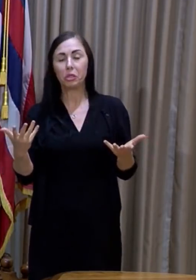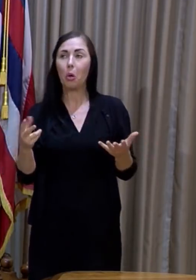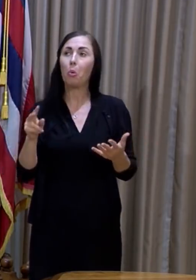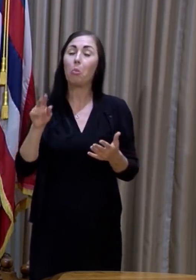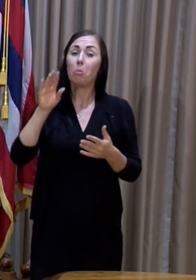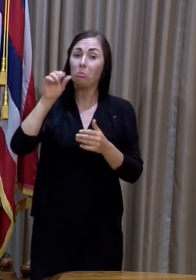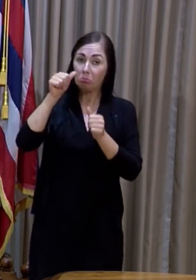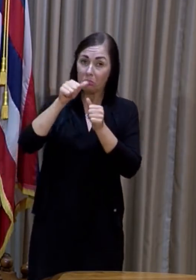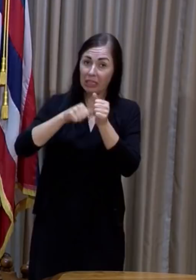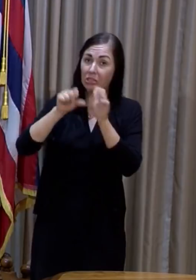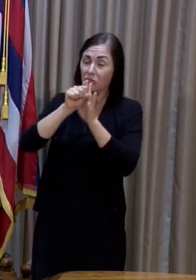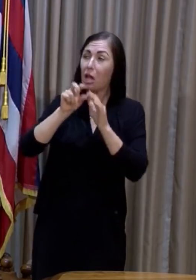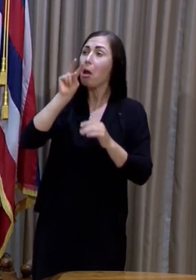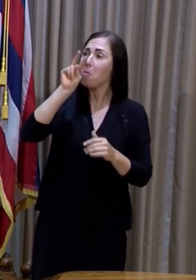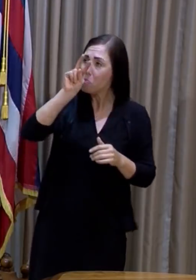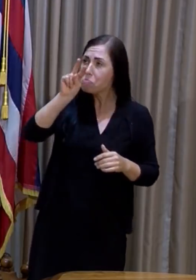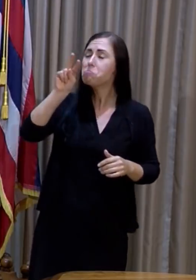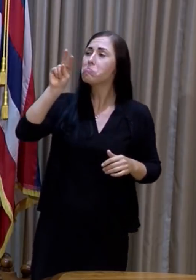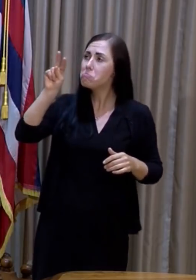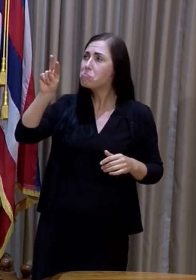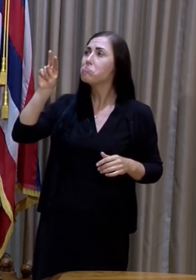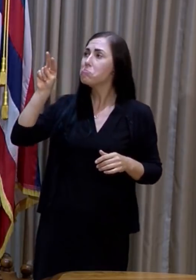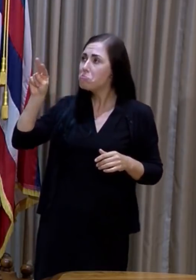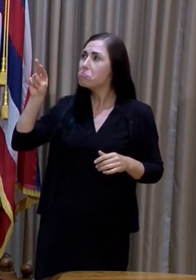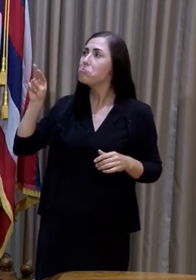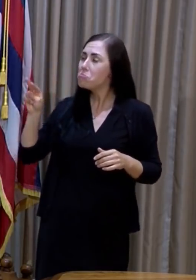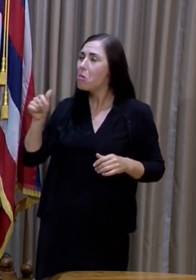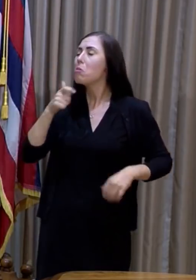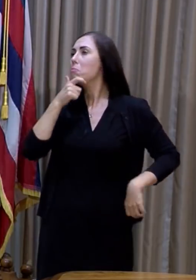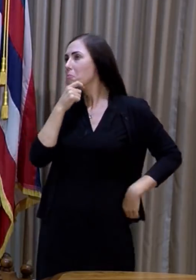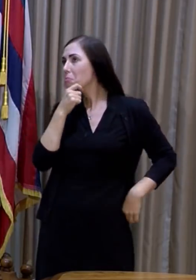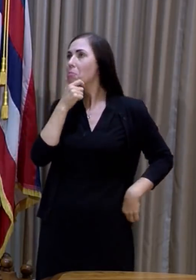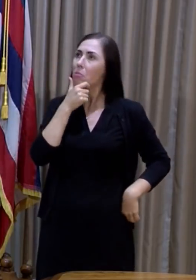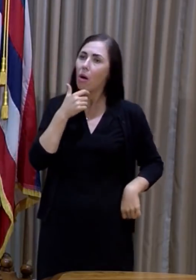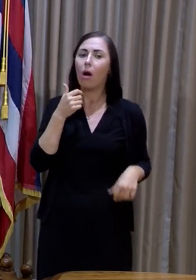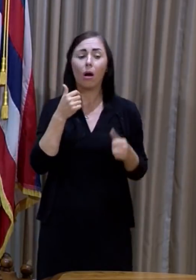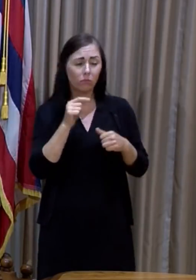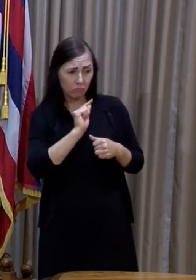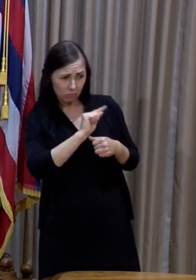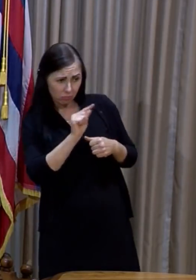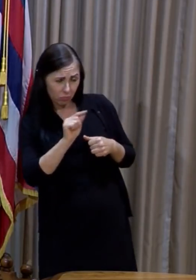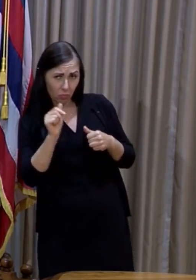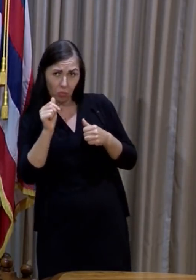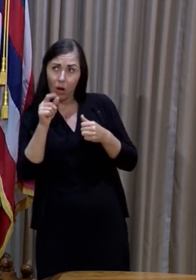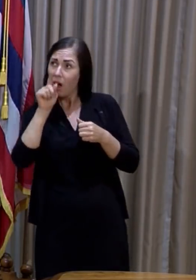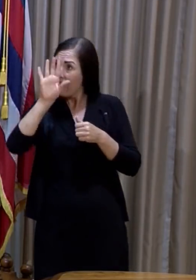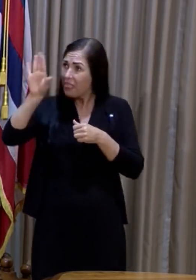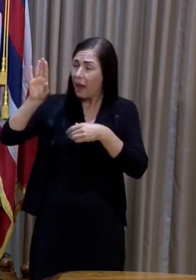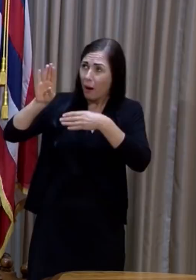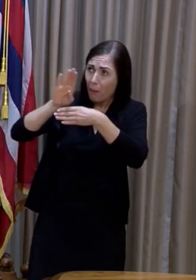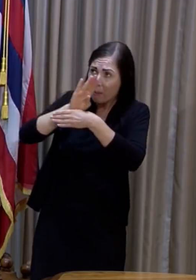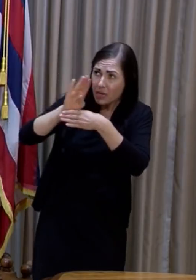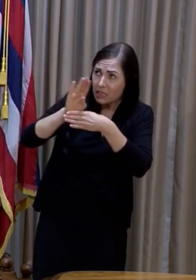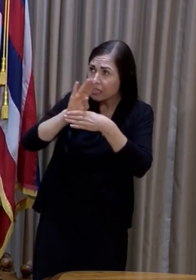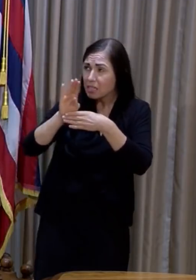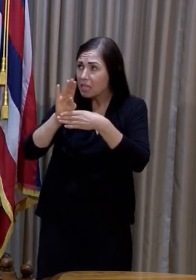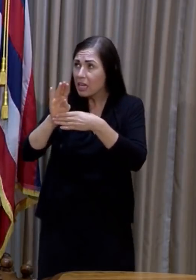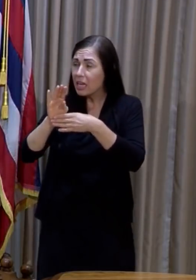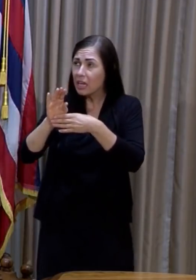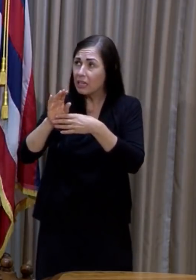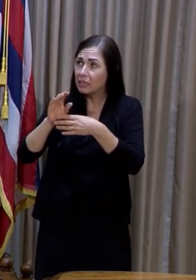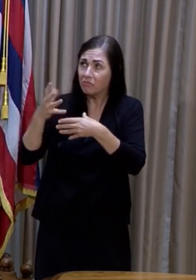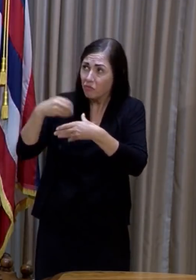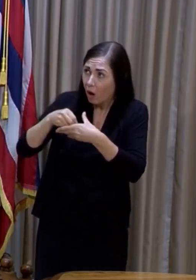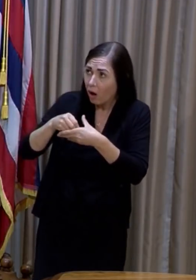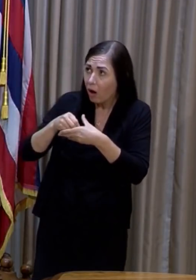of those states, looking at which businesses and industries are involved in the mandate, what